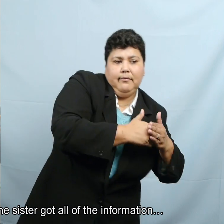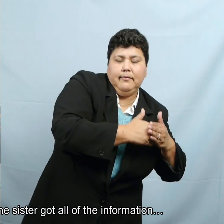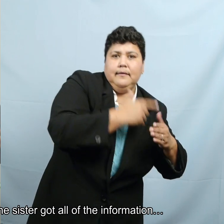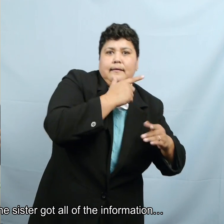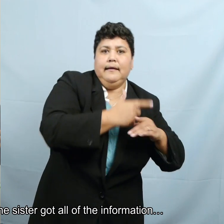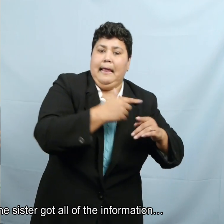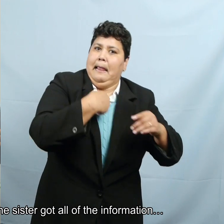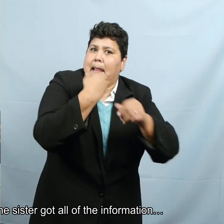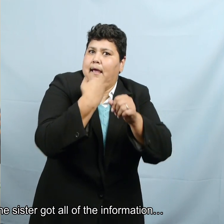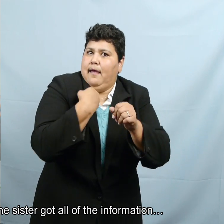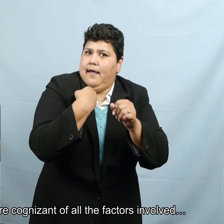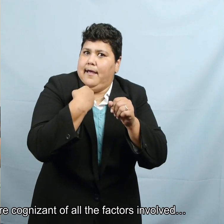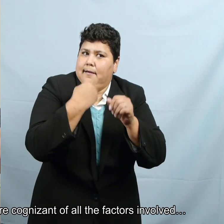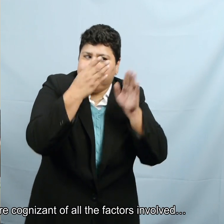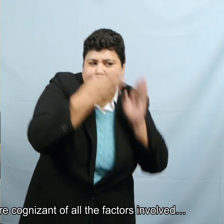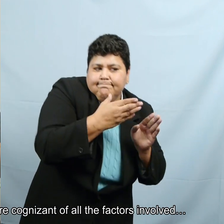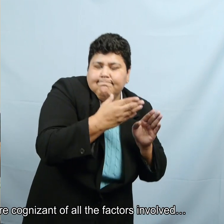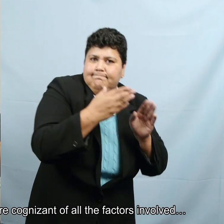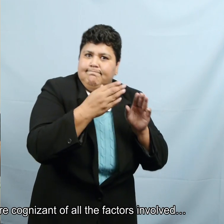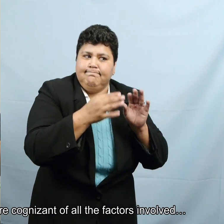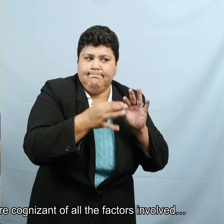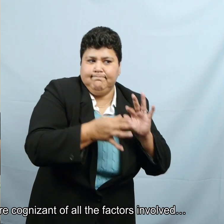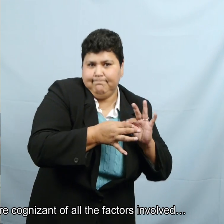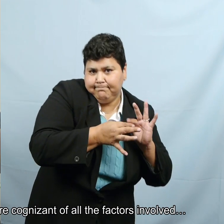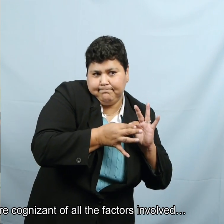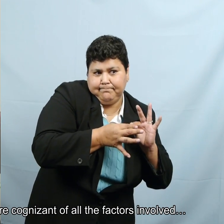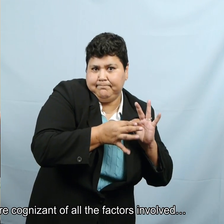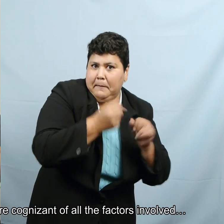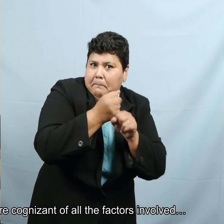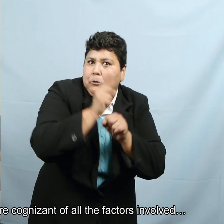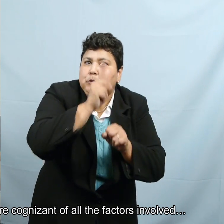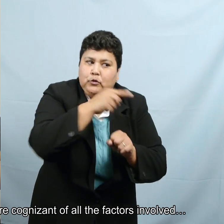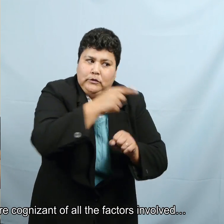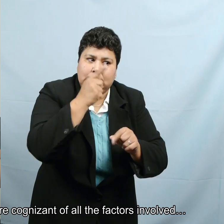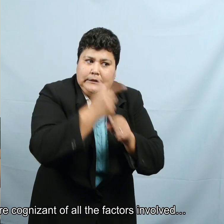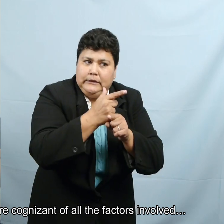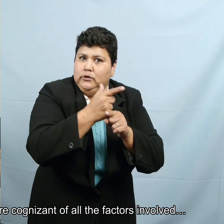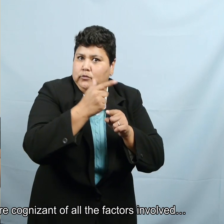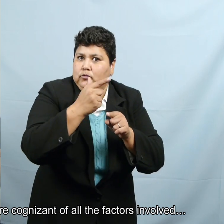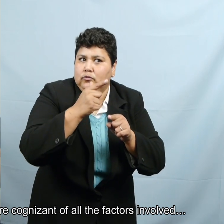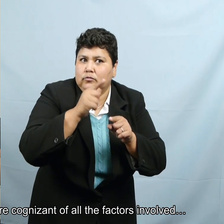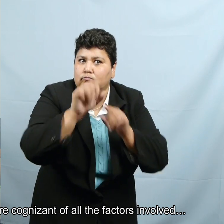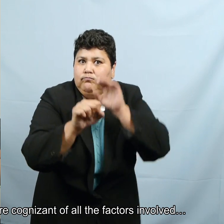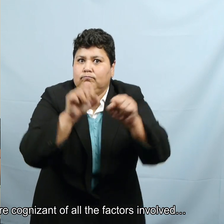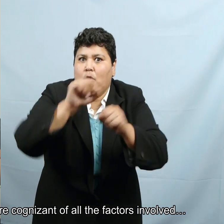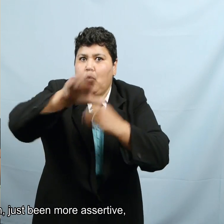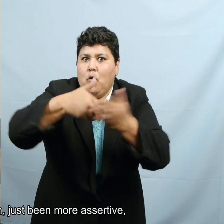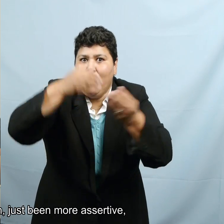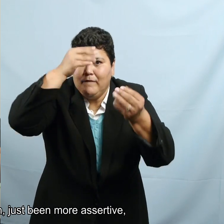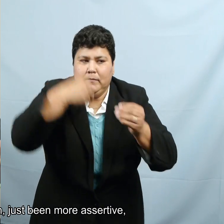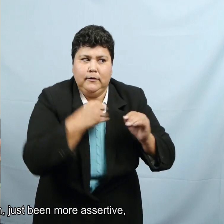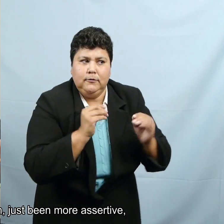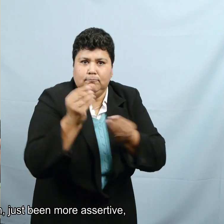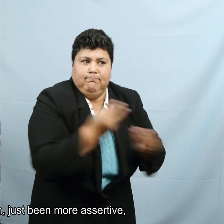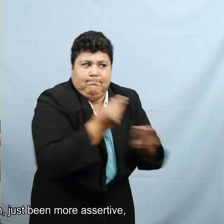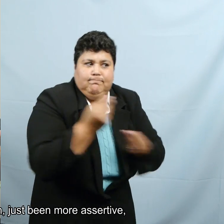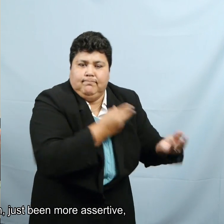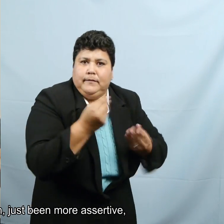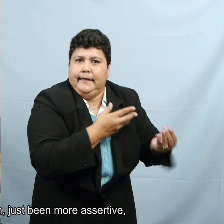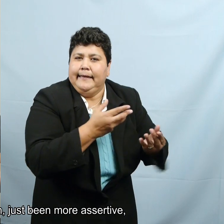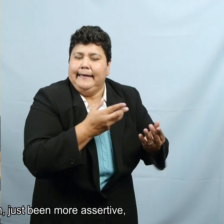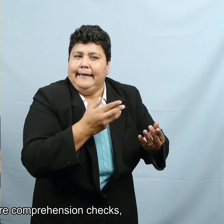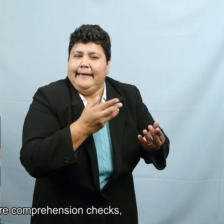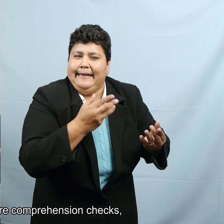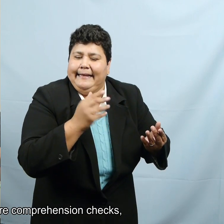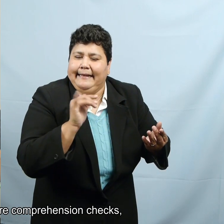sister got all the information. And so just being cognizant of all the factors involved and but yeah, just